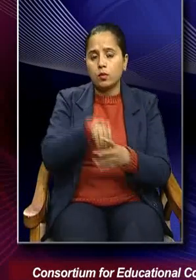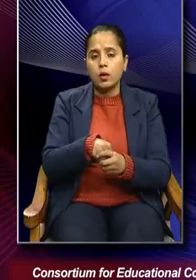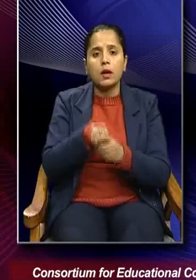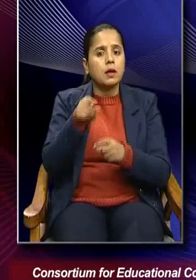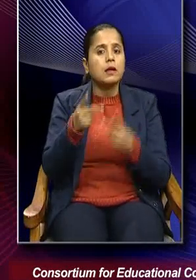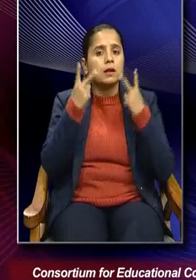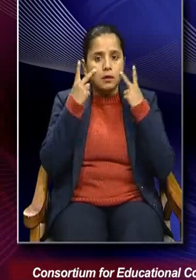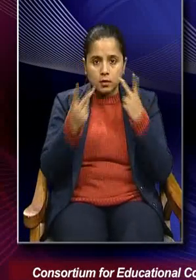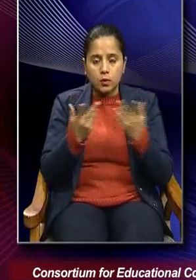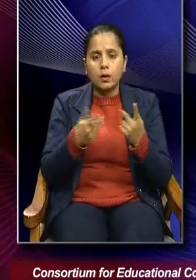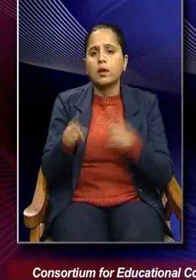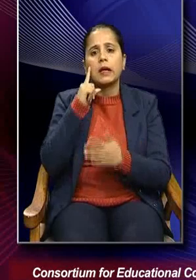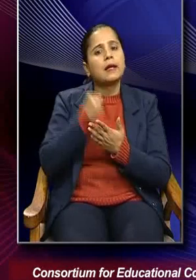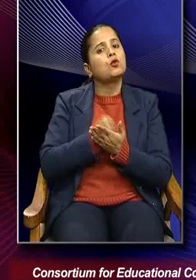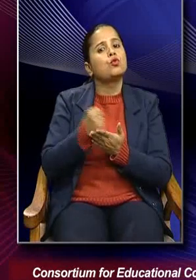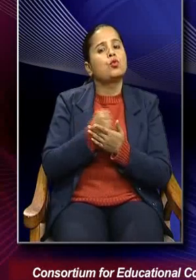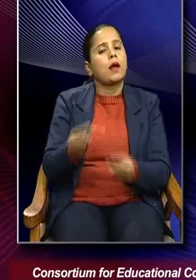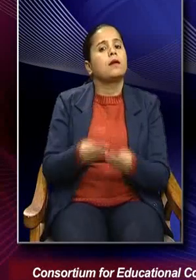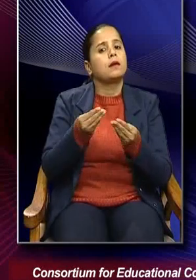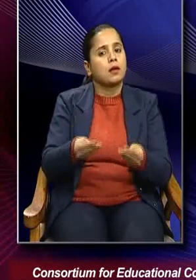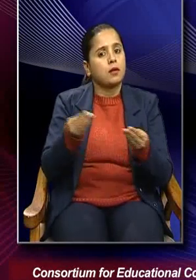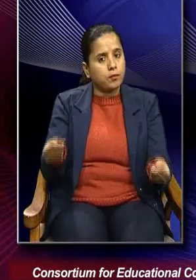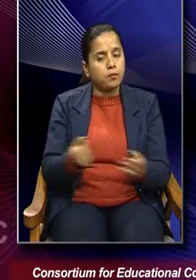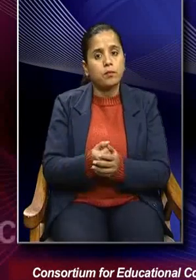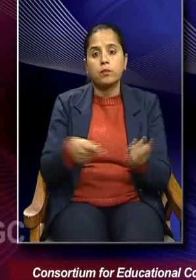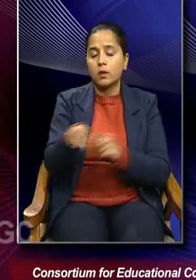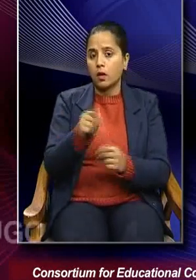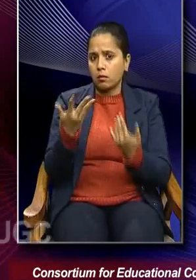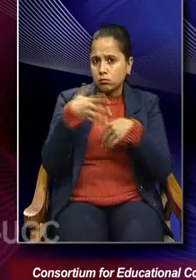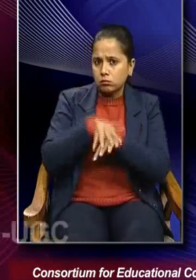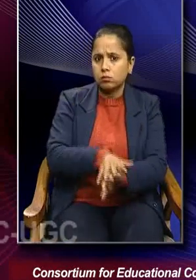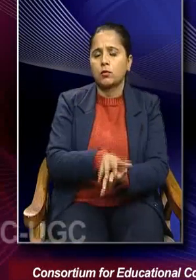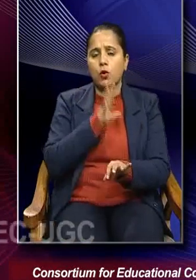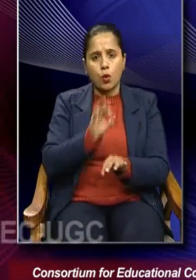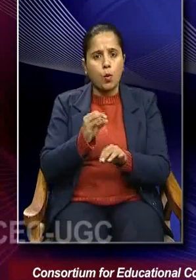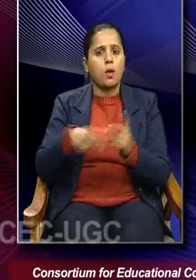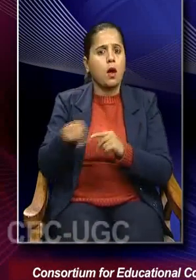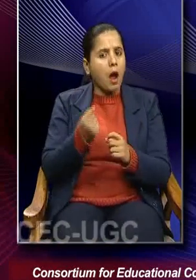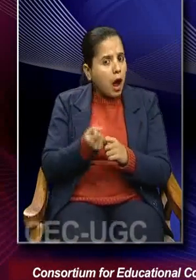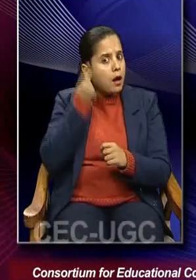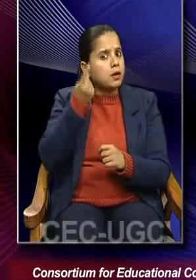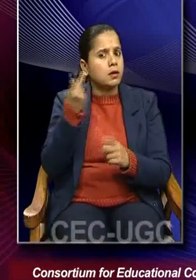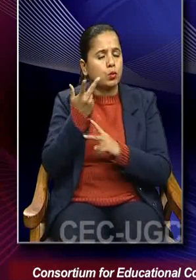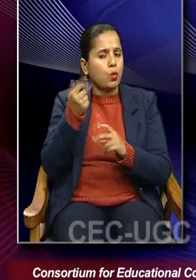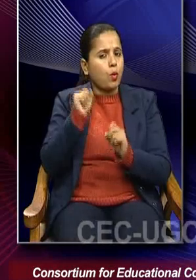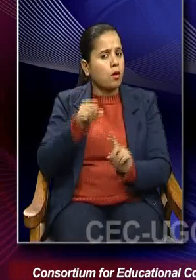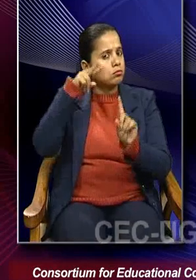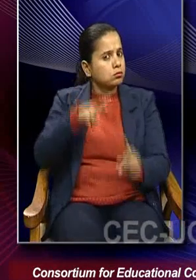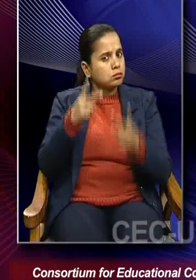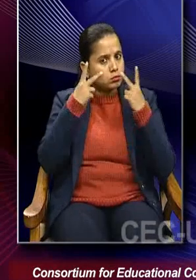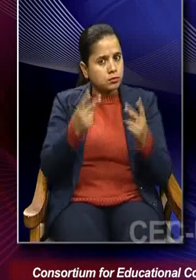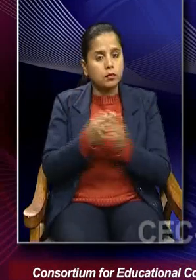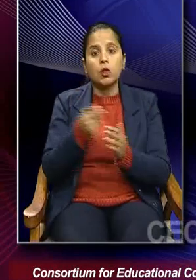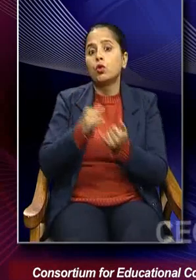that it will try to provide an integrated and holistic understanding and